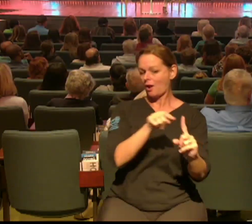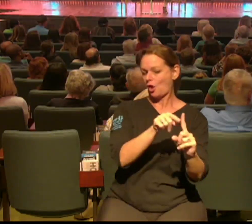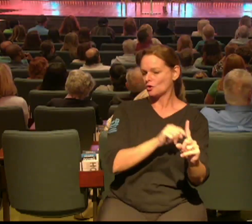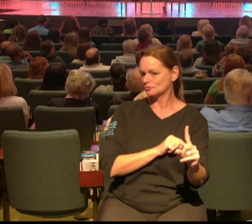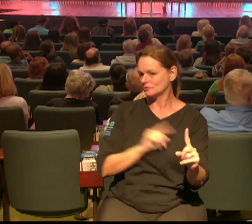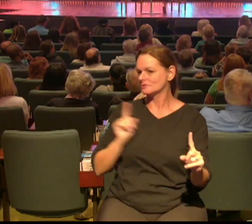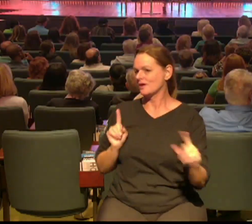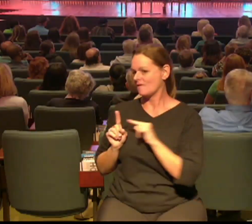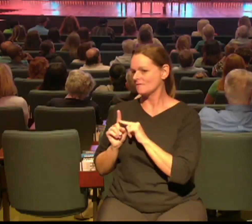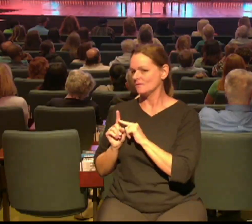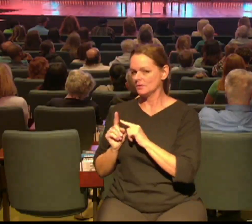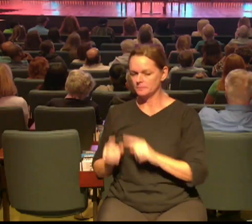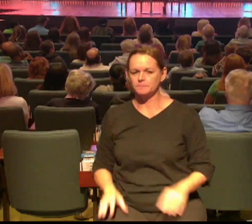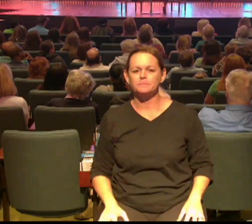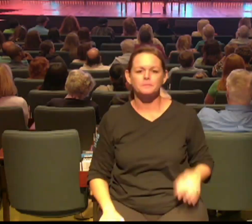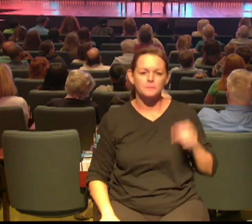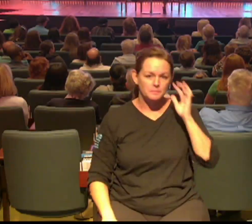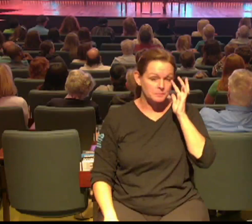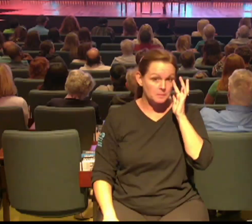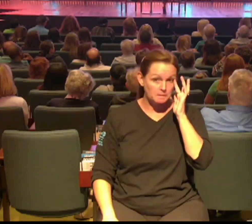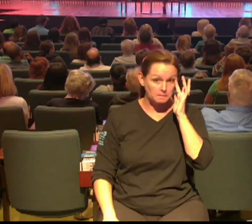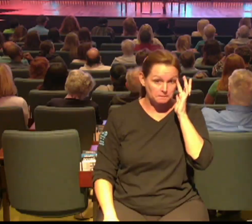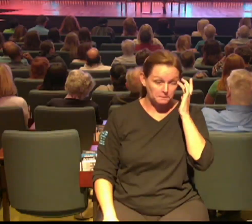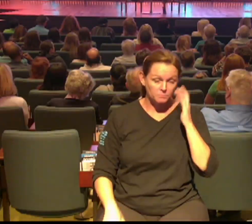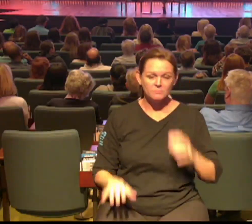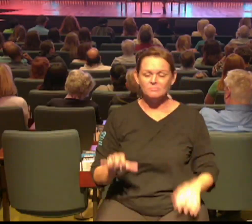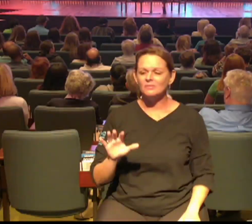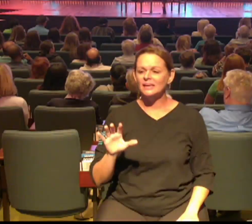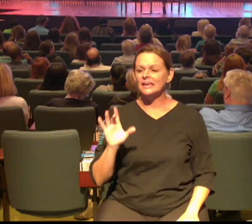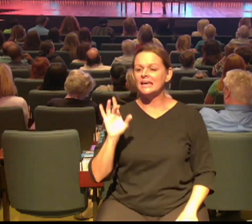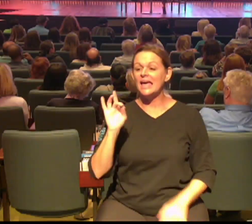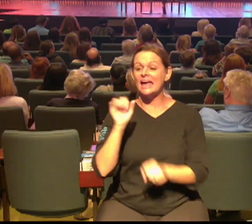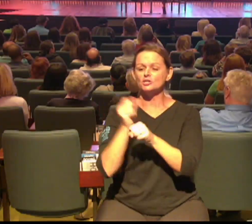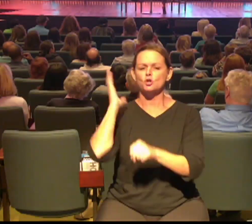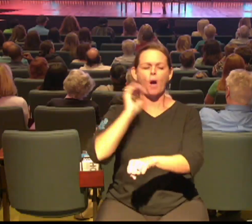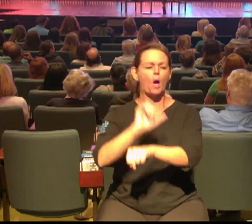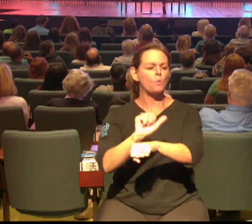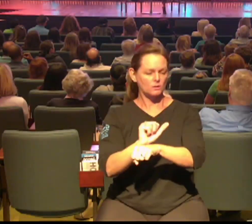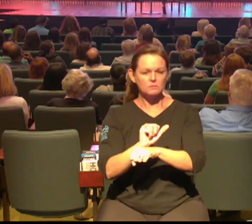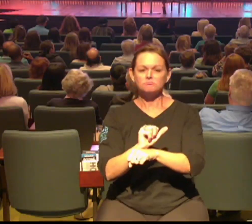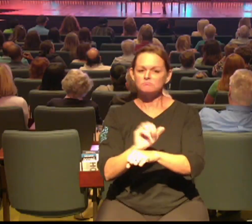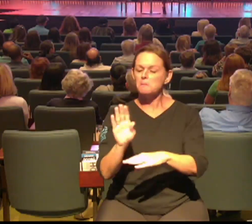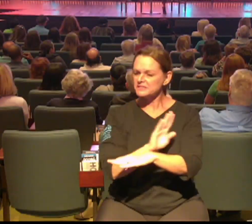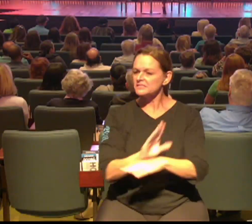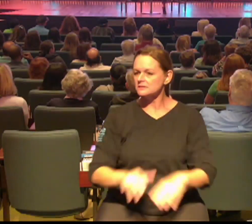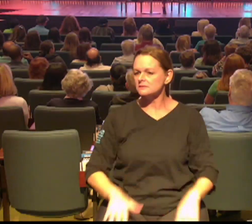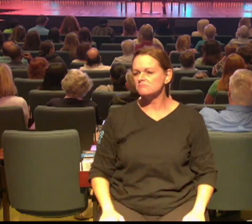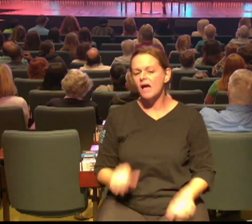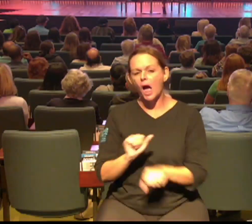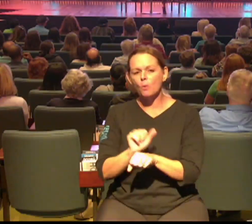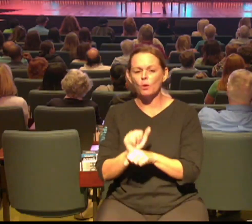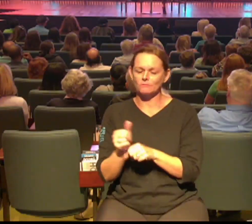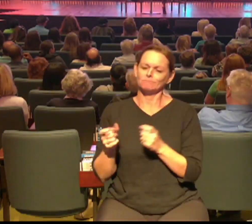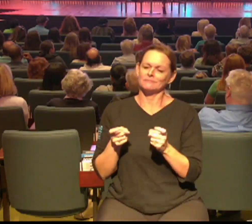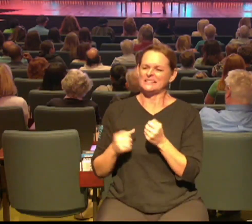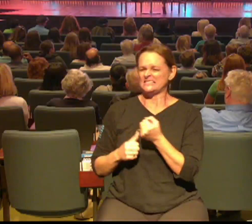almost eight years ago I had the opportunity to work at a company and I was working as administrative assistant and my